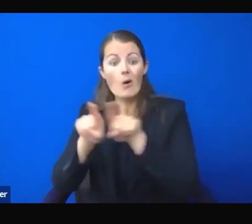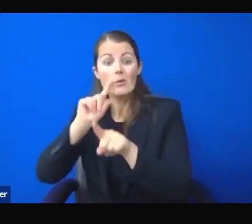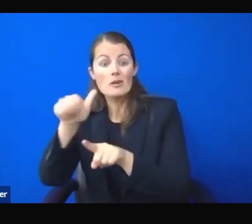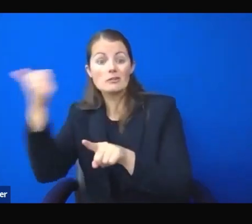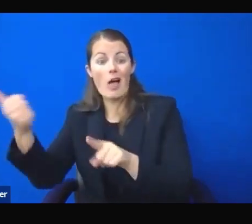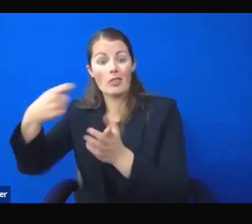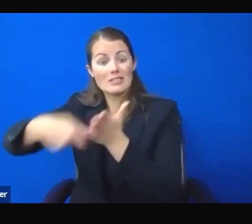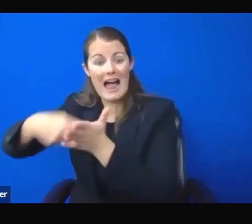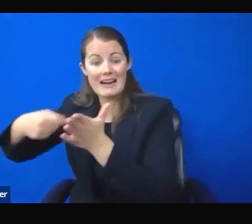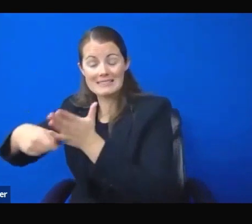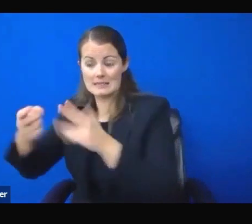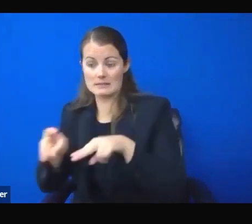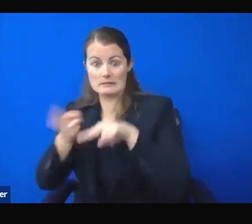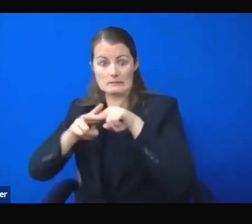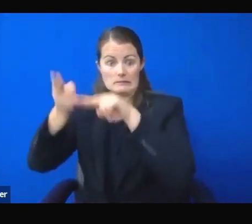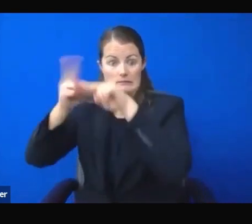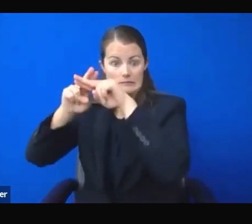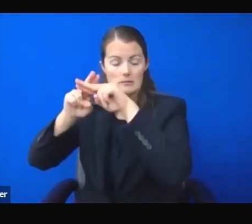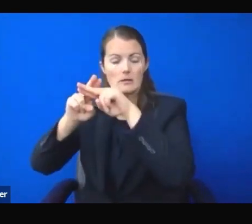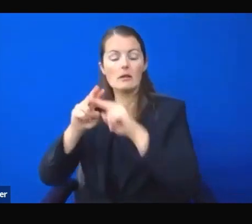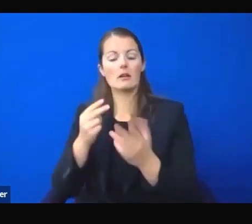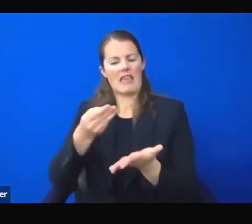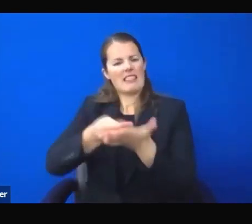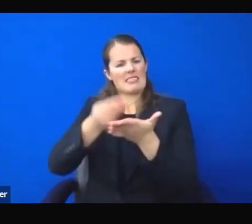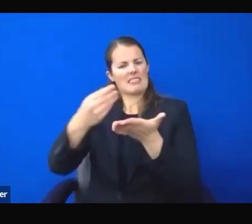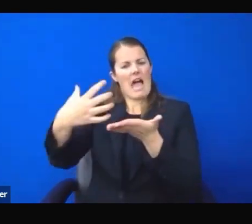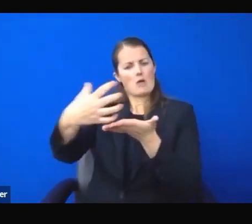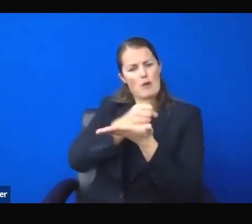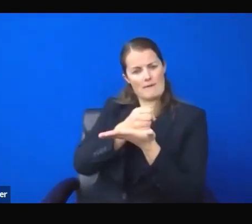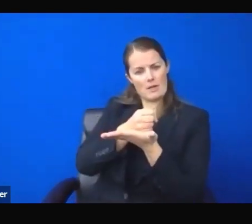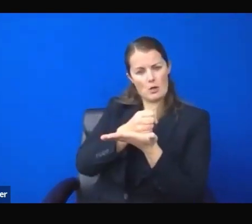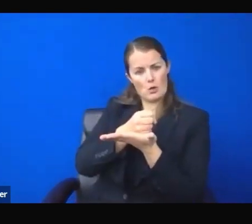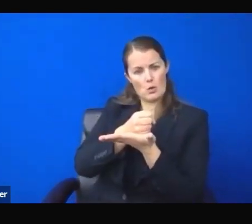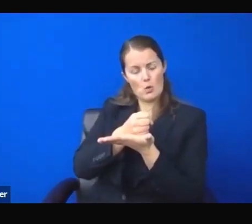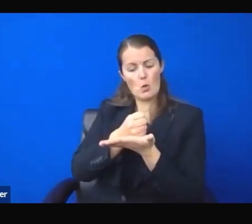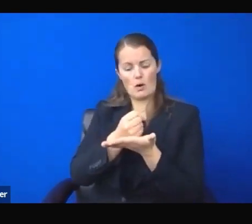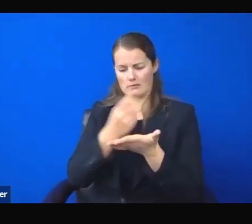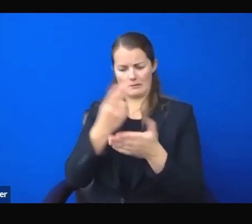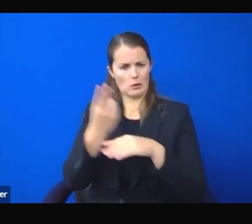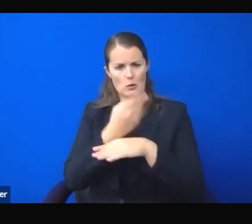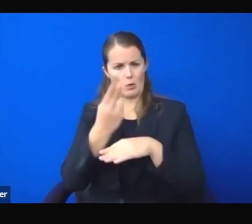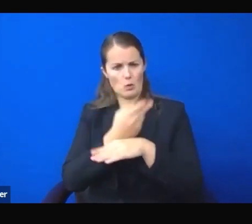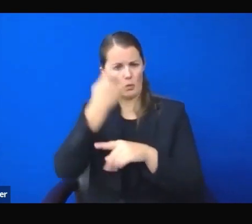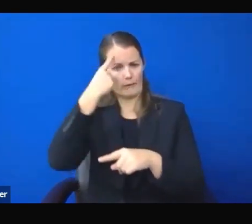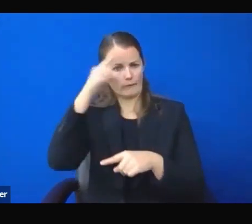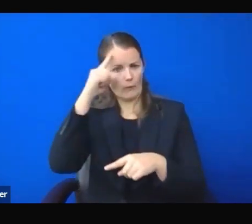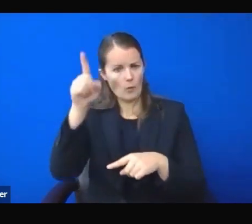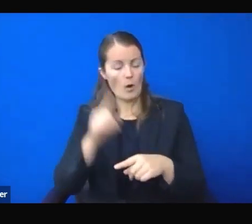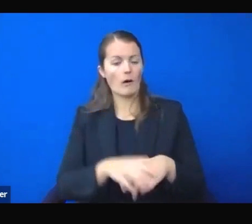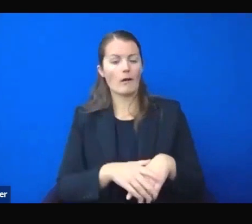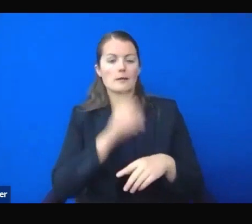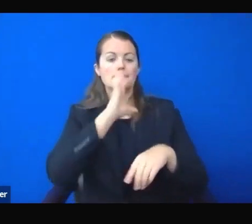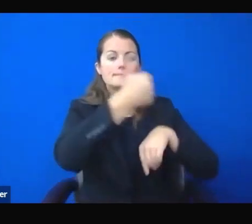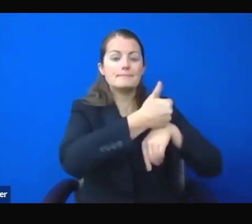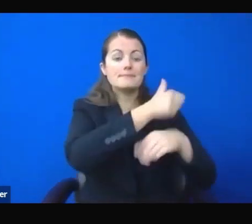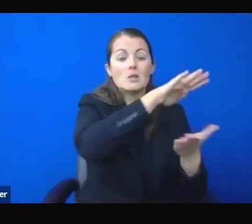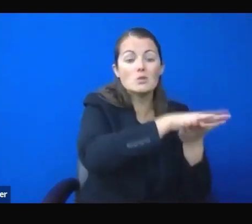I mean the money that the state has to give to use for direct assistance to Nevadans in the form of schools, public and mental health,